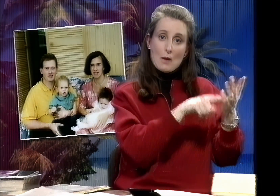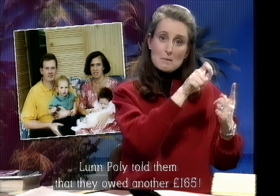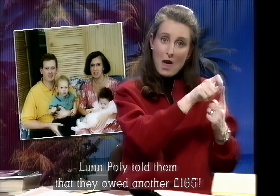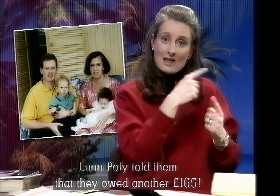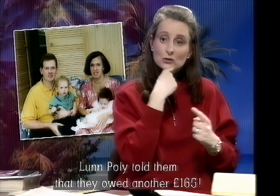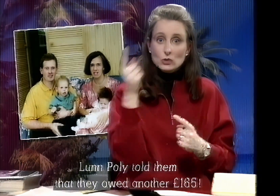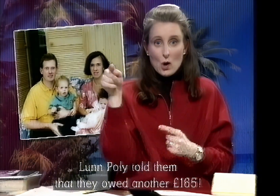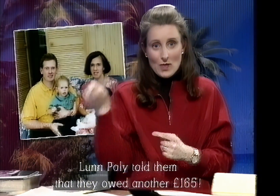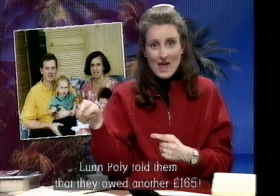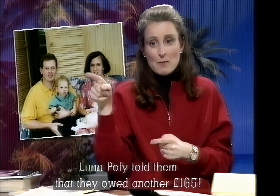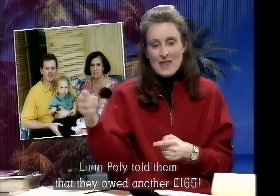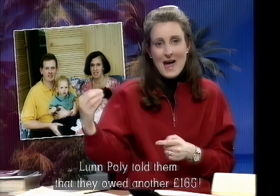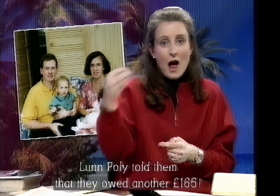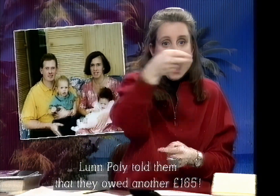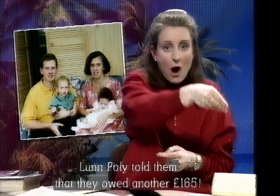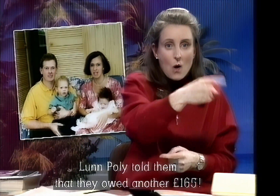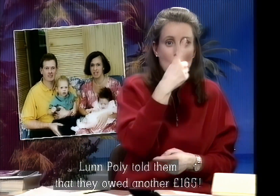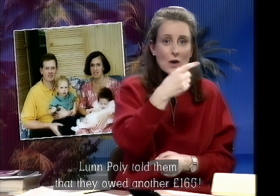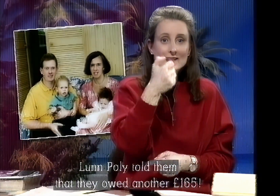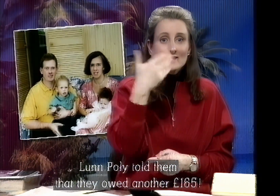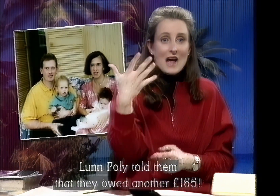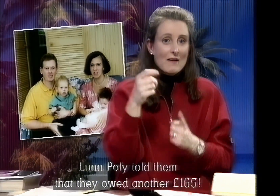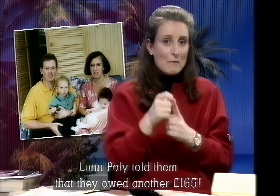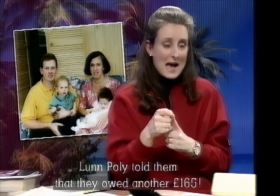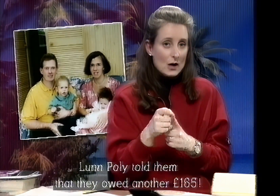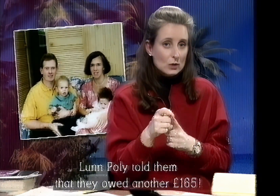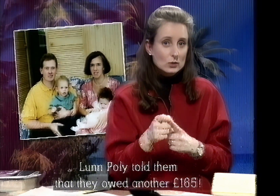Lampolly told them that they owed another £165.